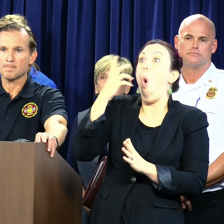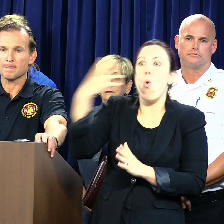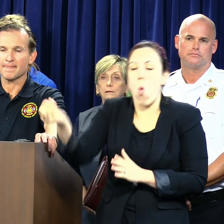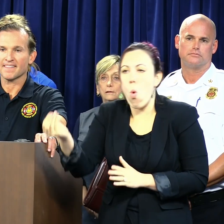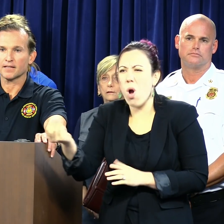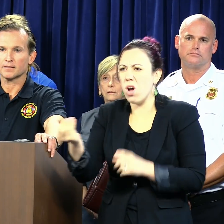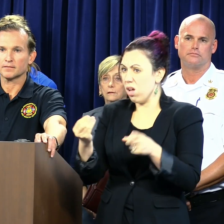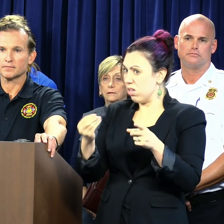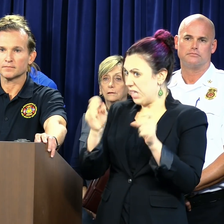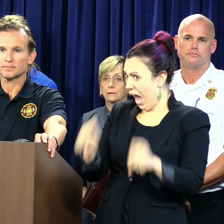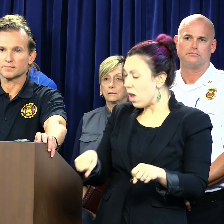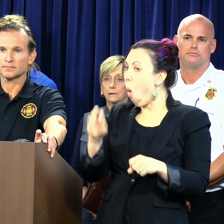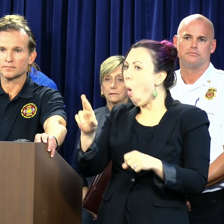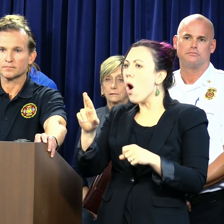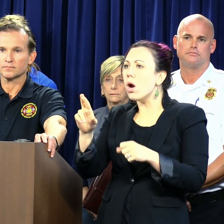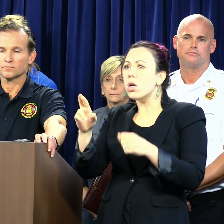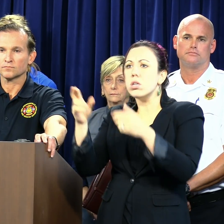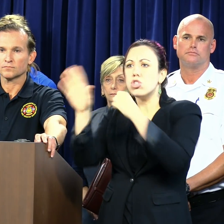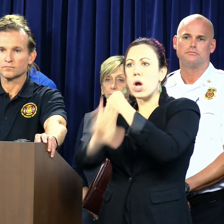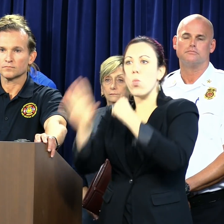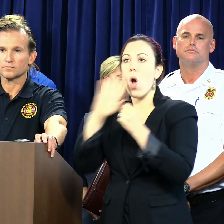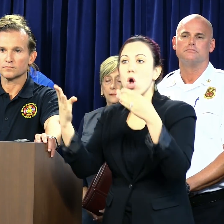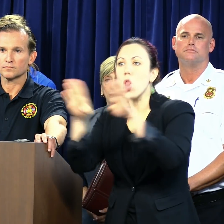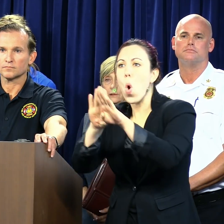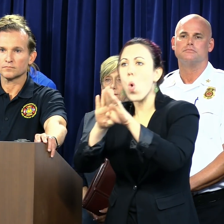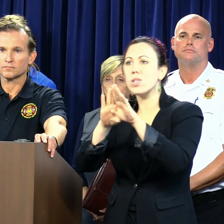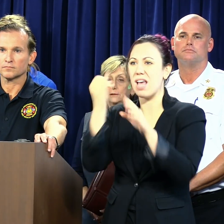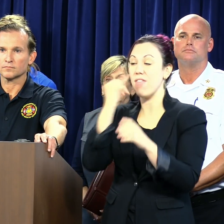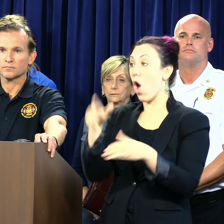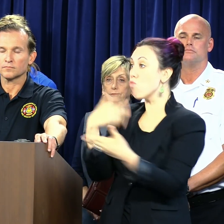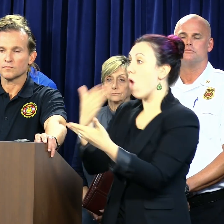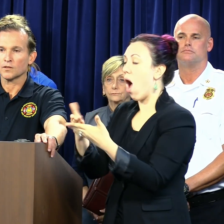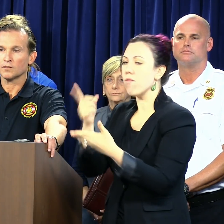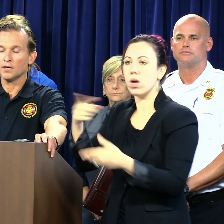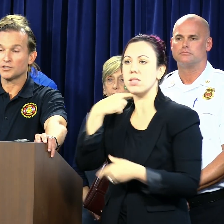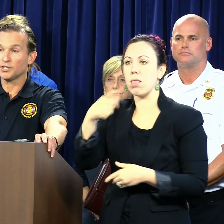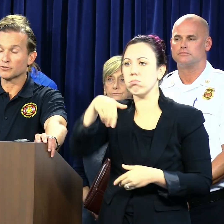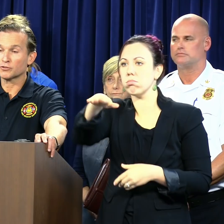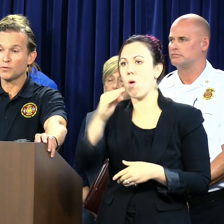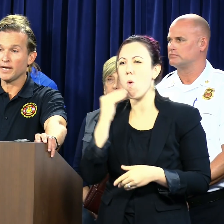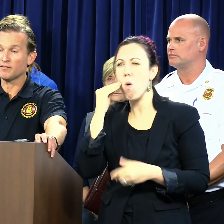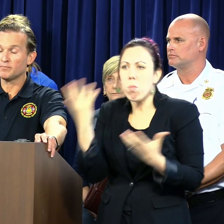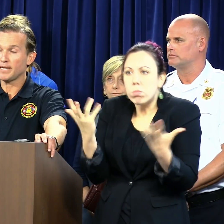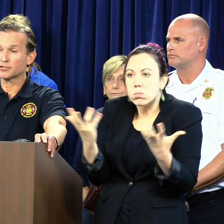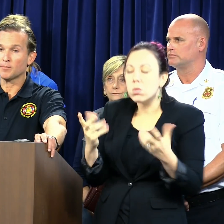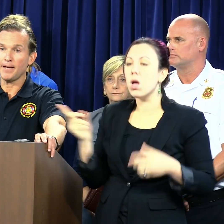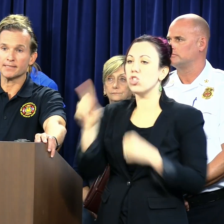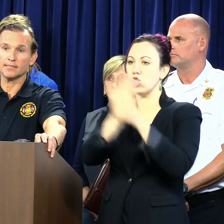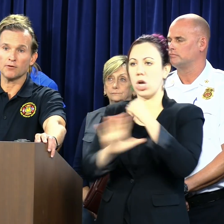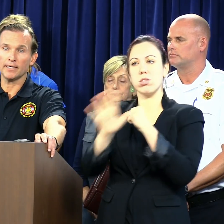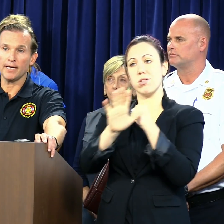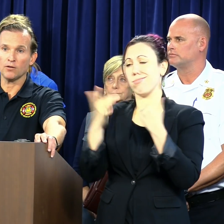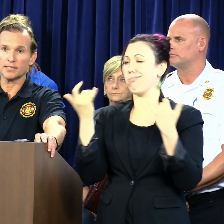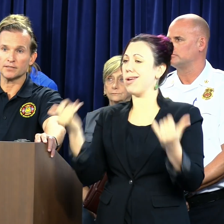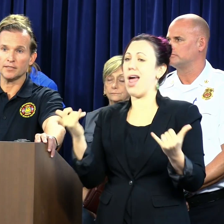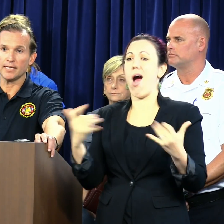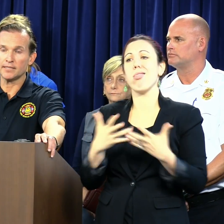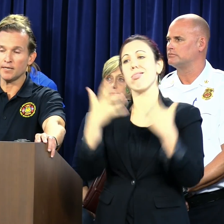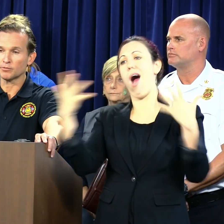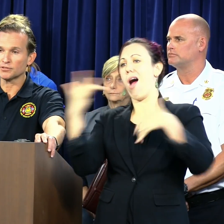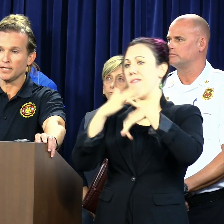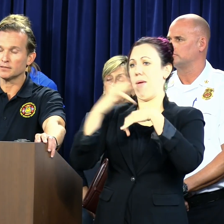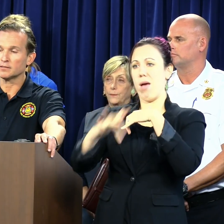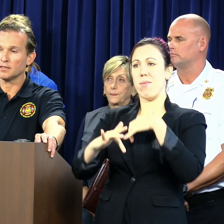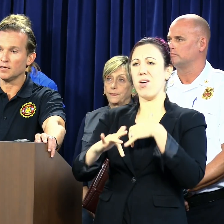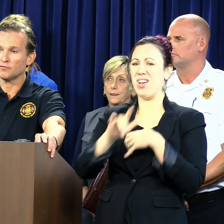an option? the shelters close down? Will they be turned away if it gets too full? Shelters, we have major capacity right now, less than